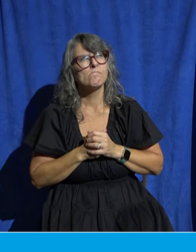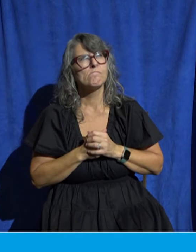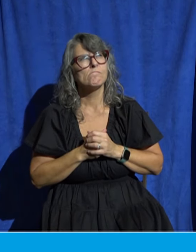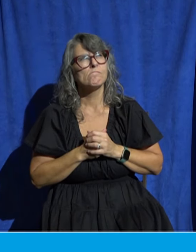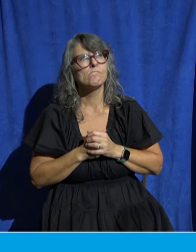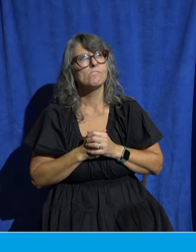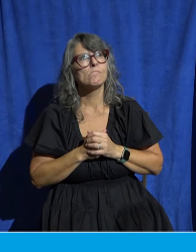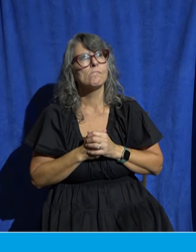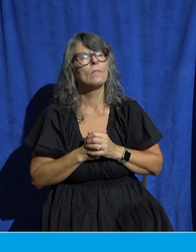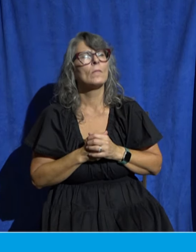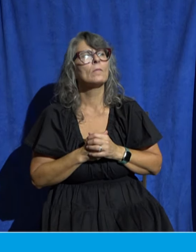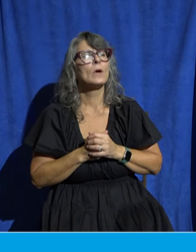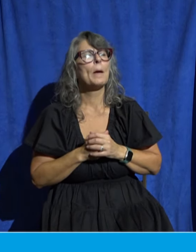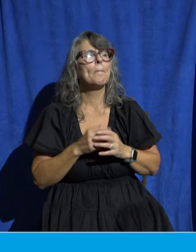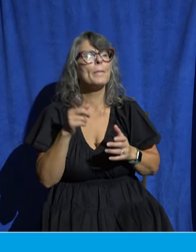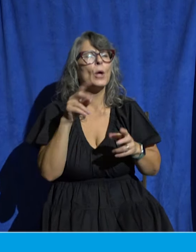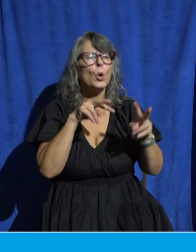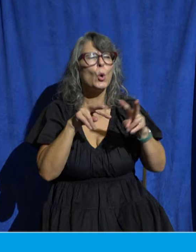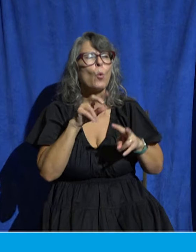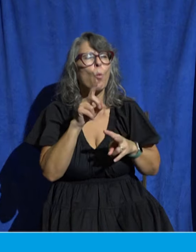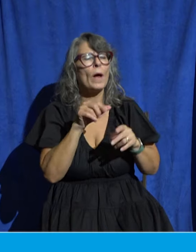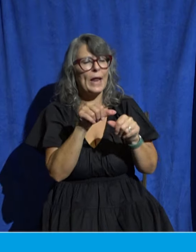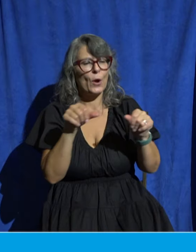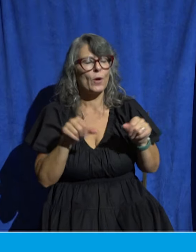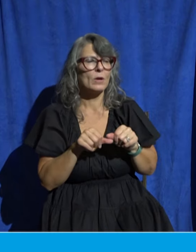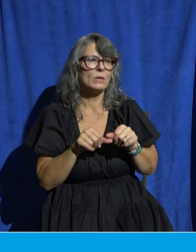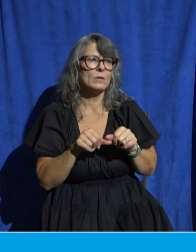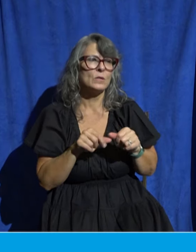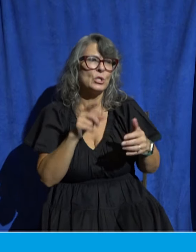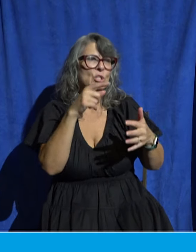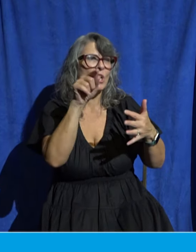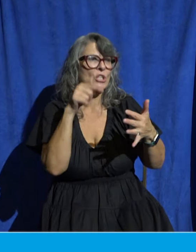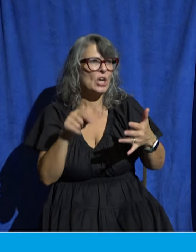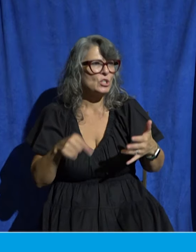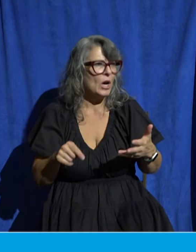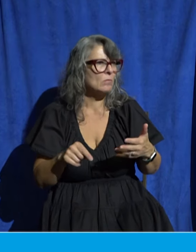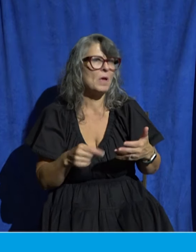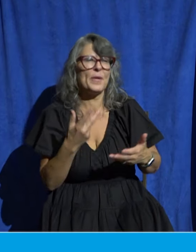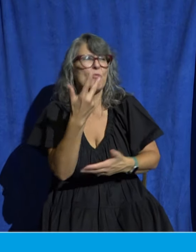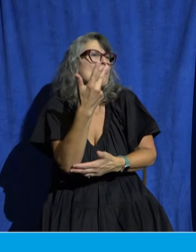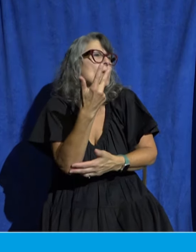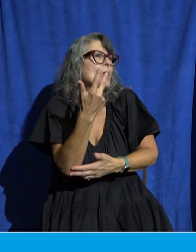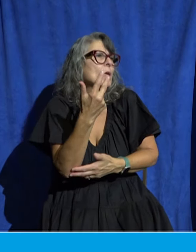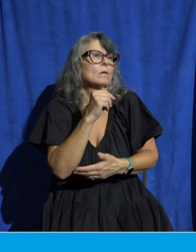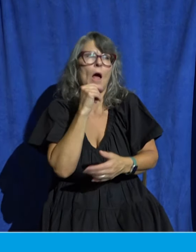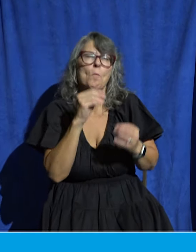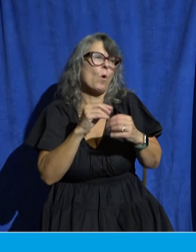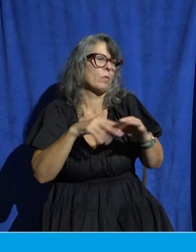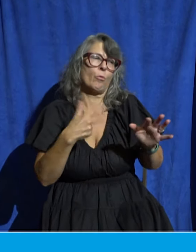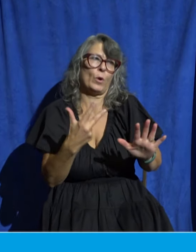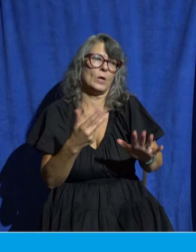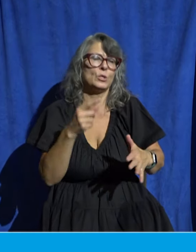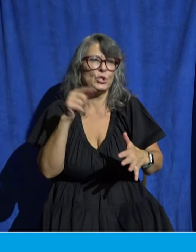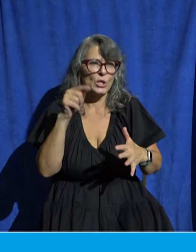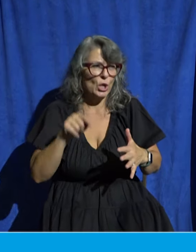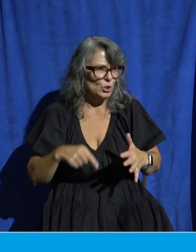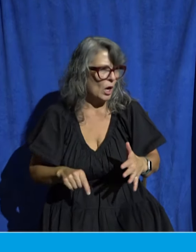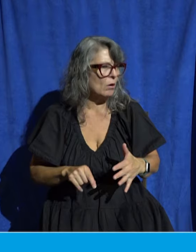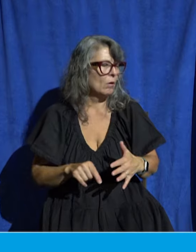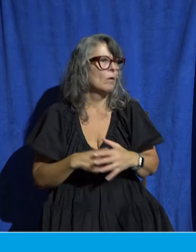one of those areas no more than three if you want to choose more but just check one of those areas it's not going to commit you to serving in that